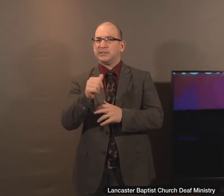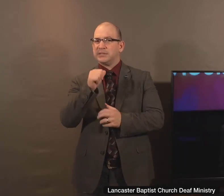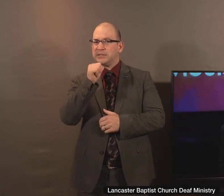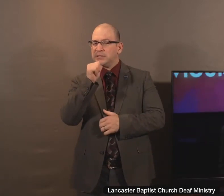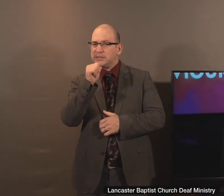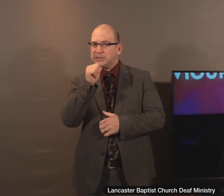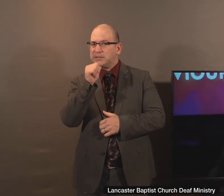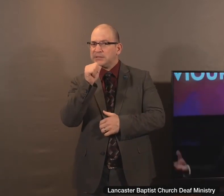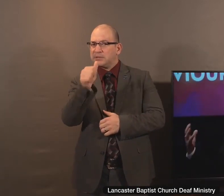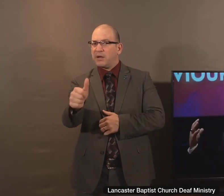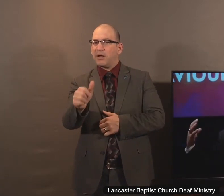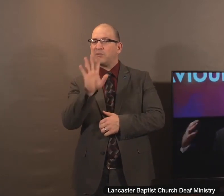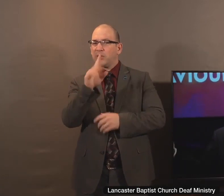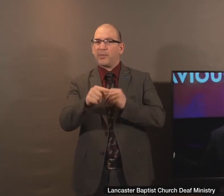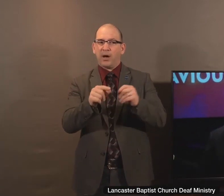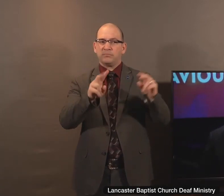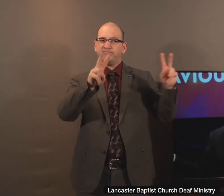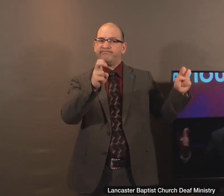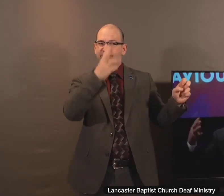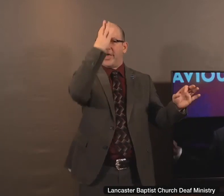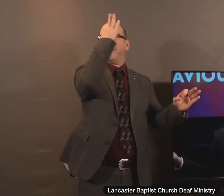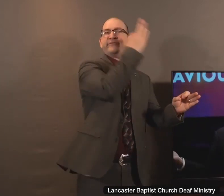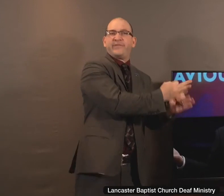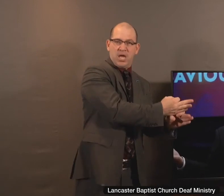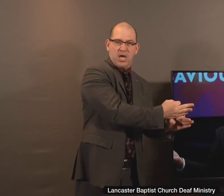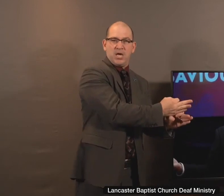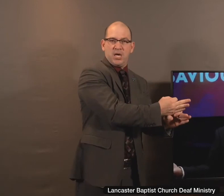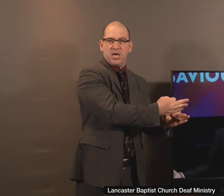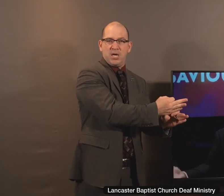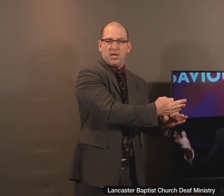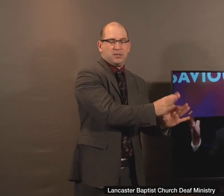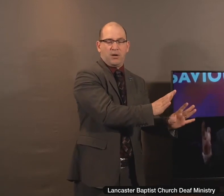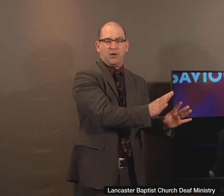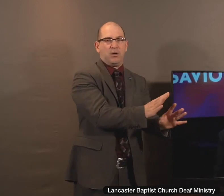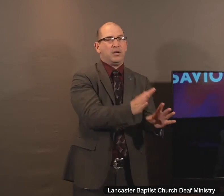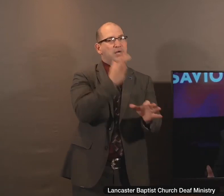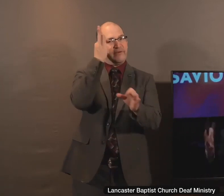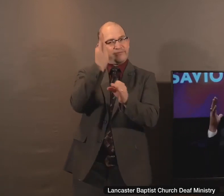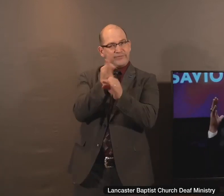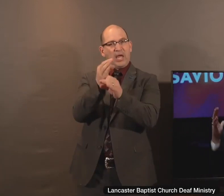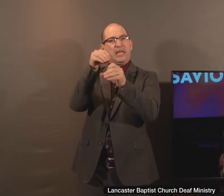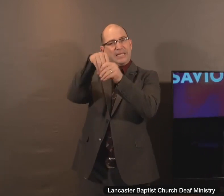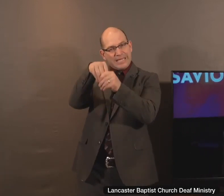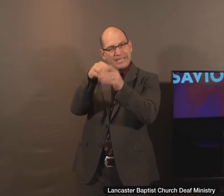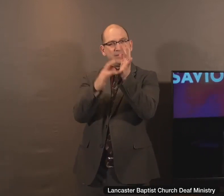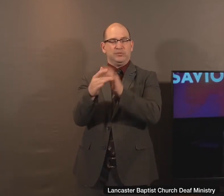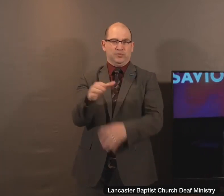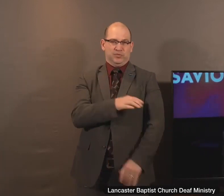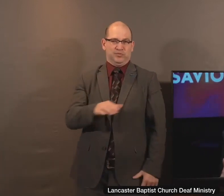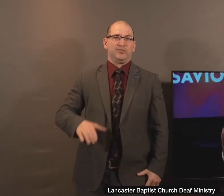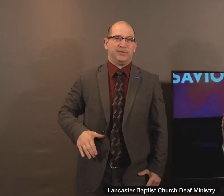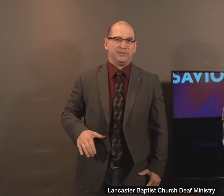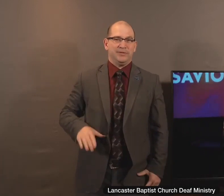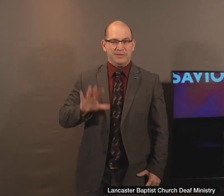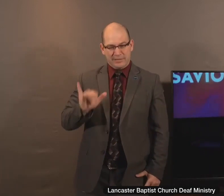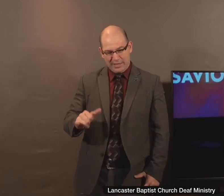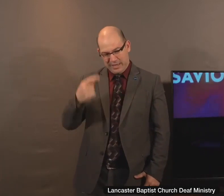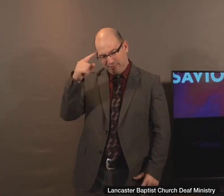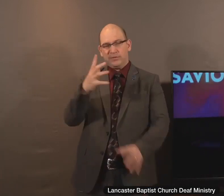He's not speaking about just believing in general. But she had faith in Jesus Christ. For by grace are